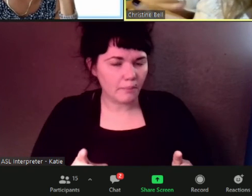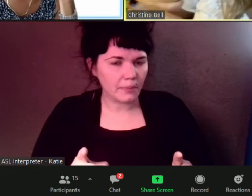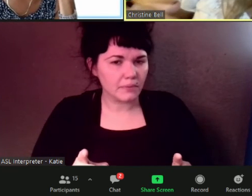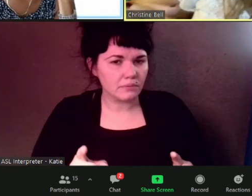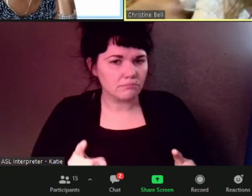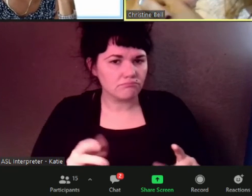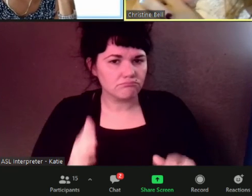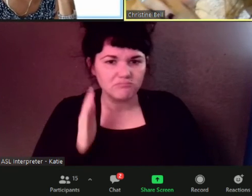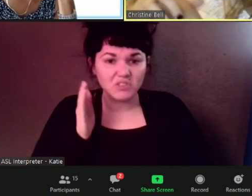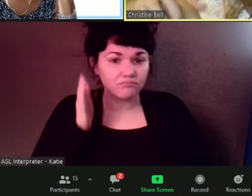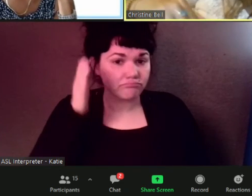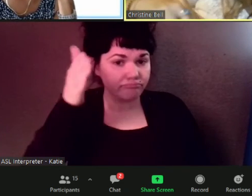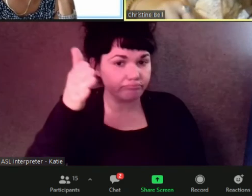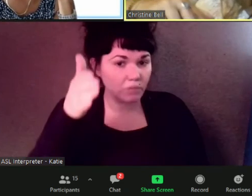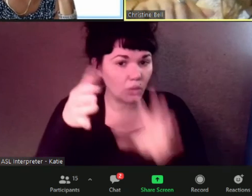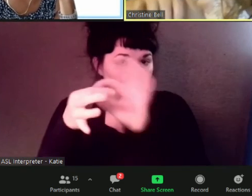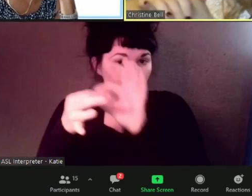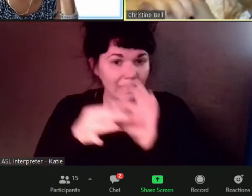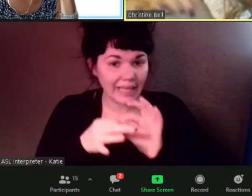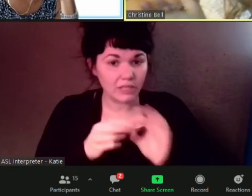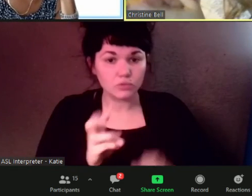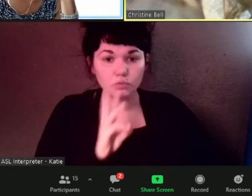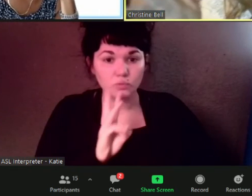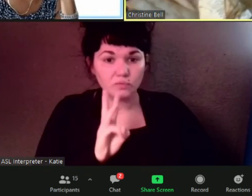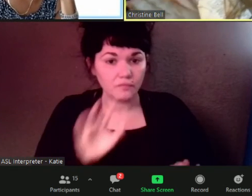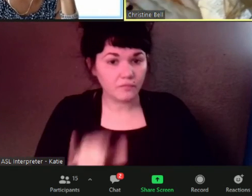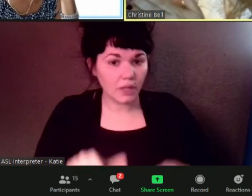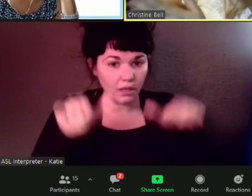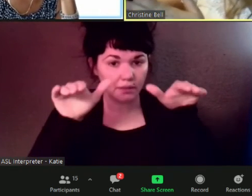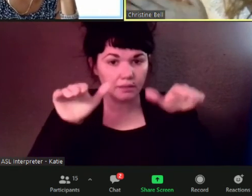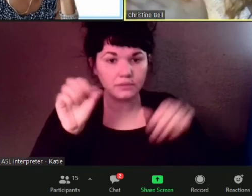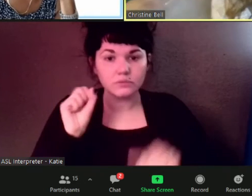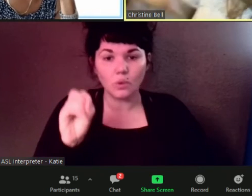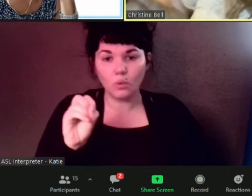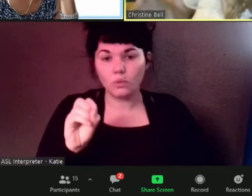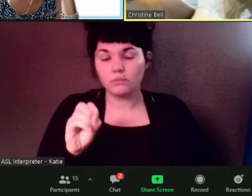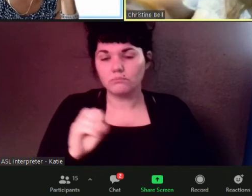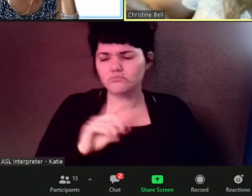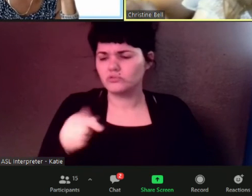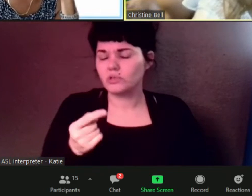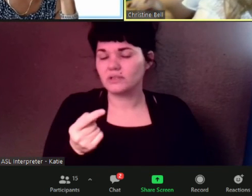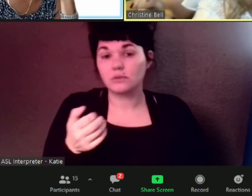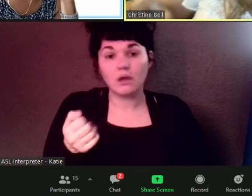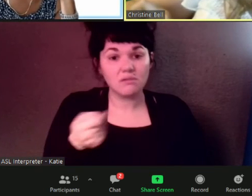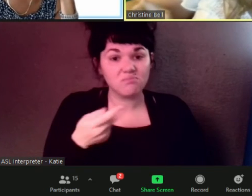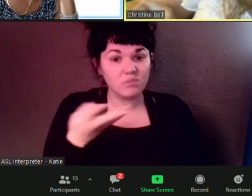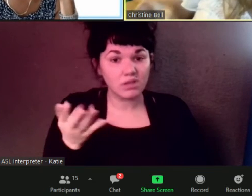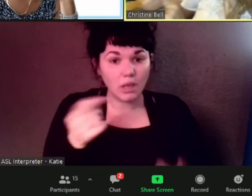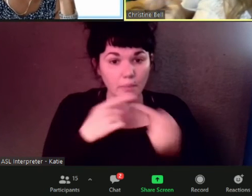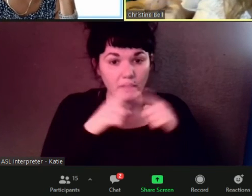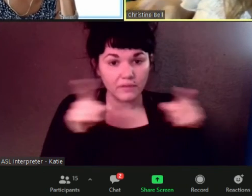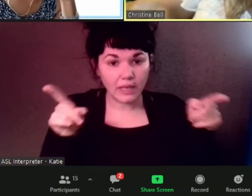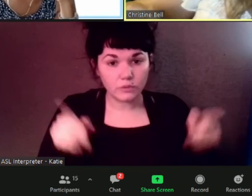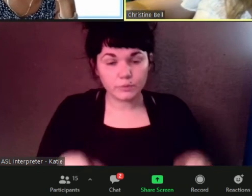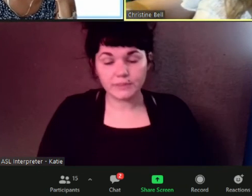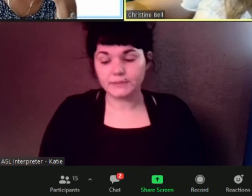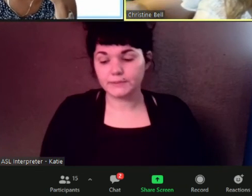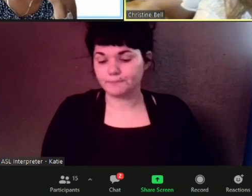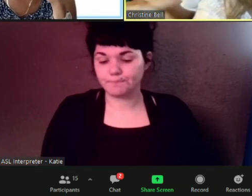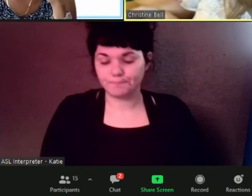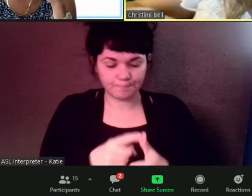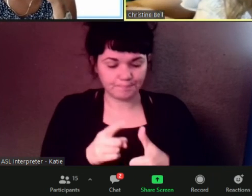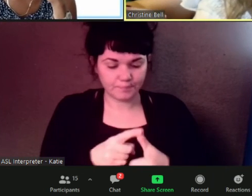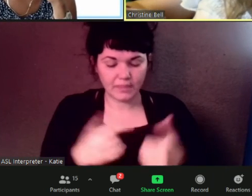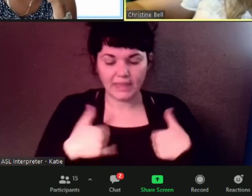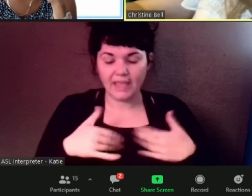it relates to flooding so um just a couple of announcements uh we've got the community